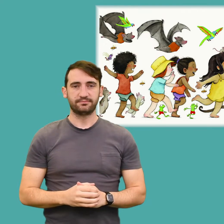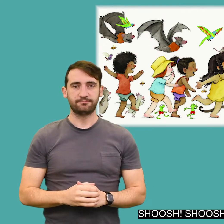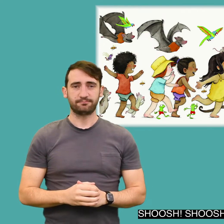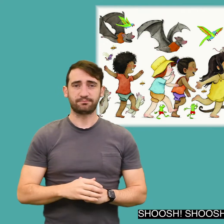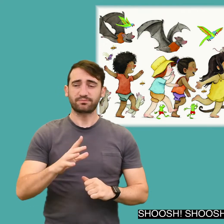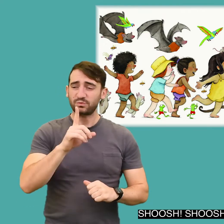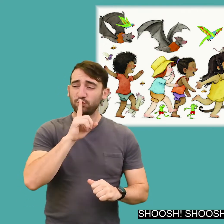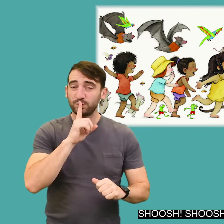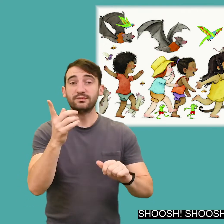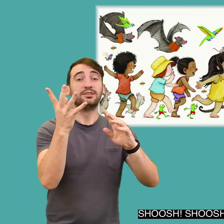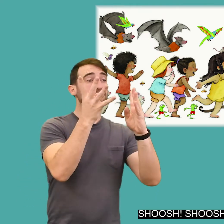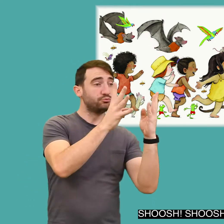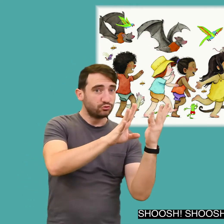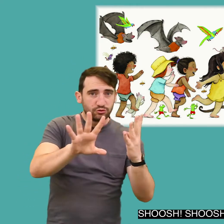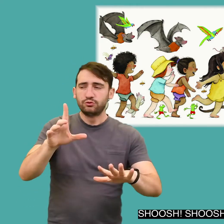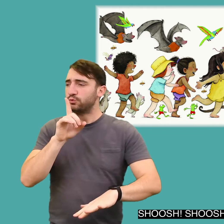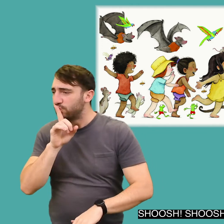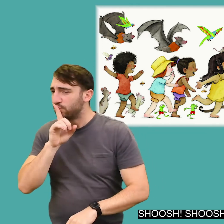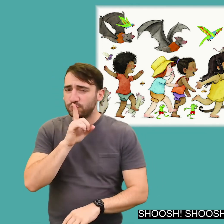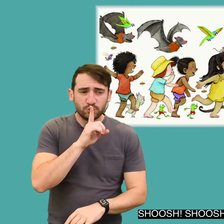Shush, shush, shush, shush.